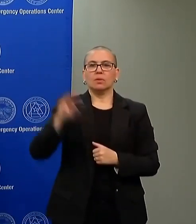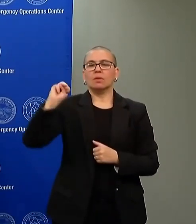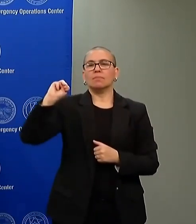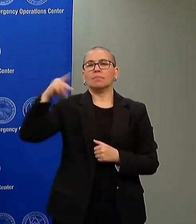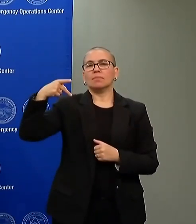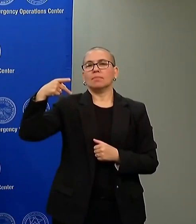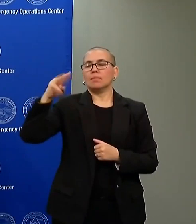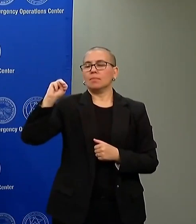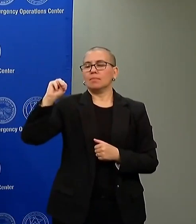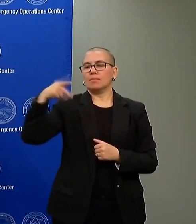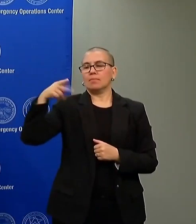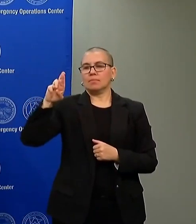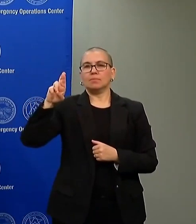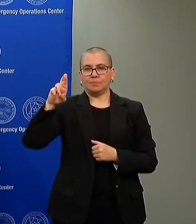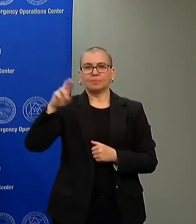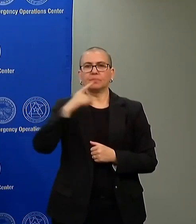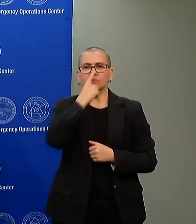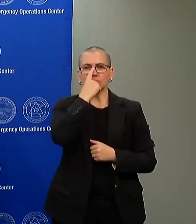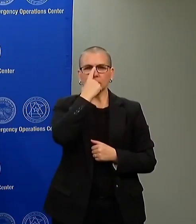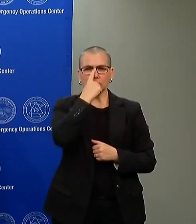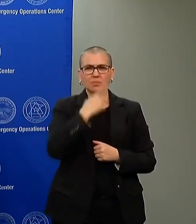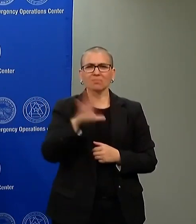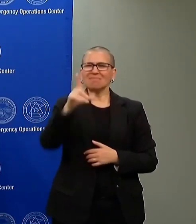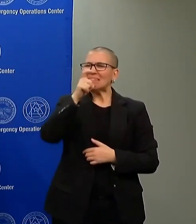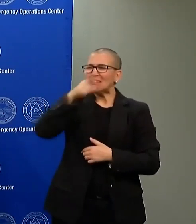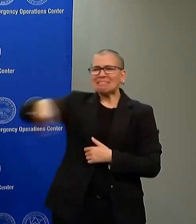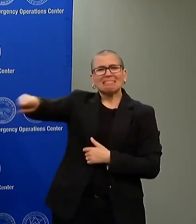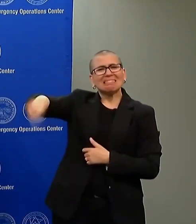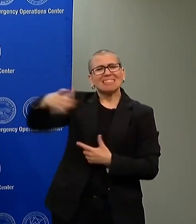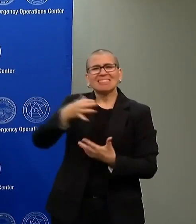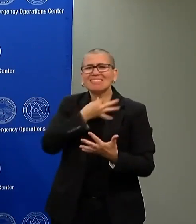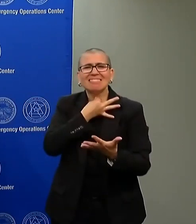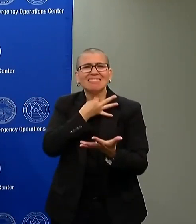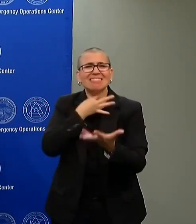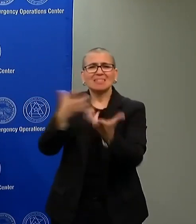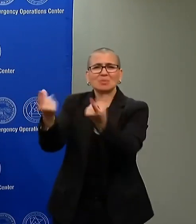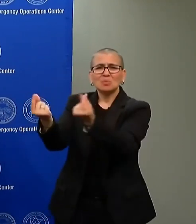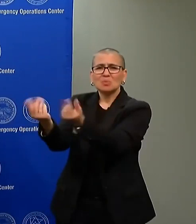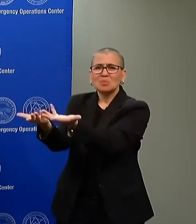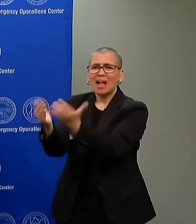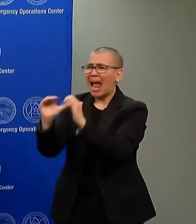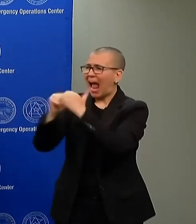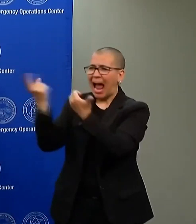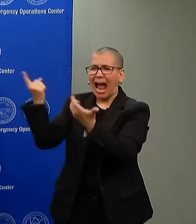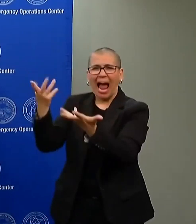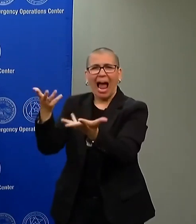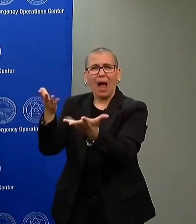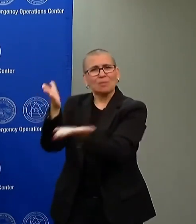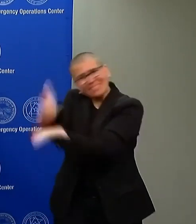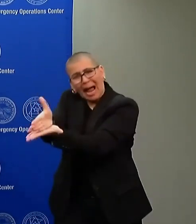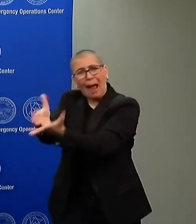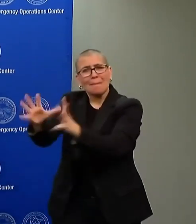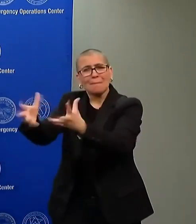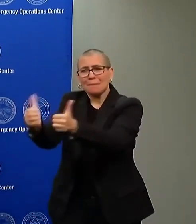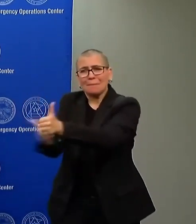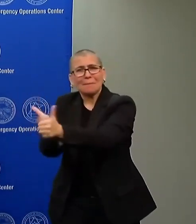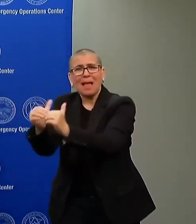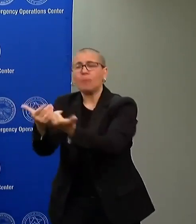people, and what's happening right now in terms of you going after them? Yeah. John, you want to talk about that?